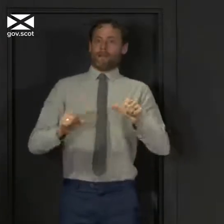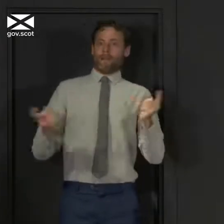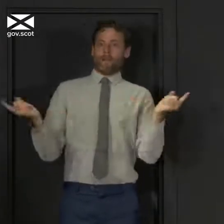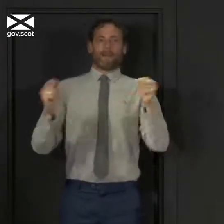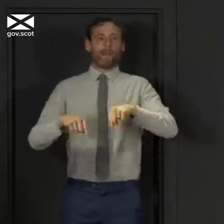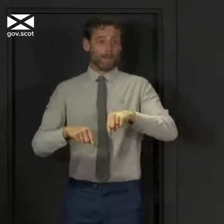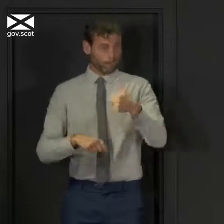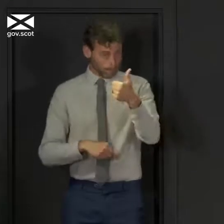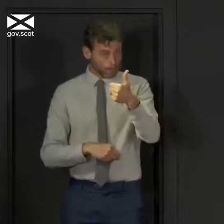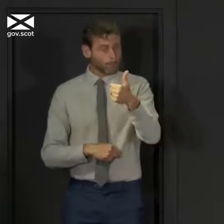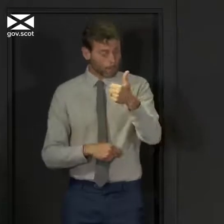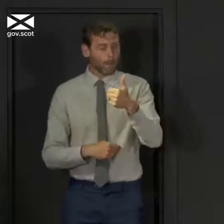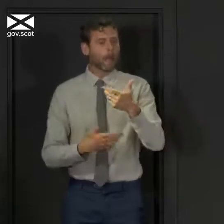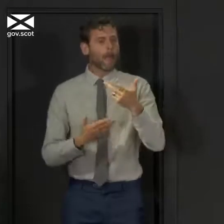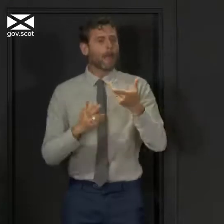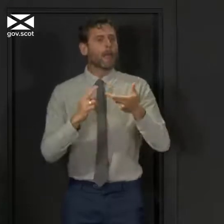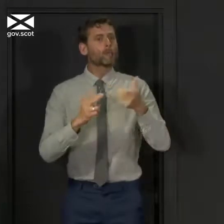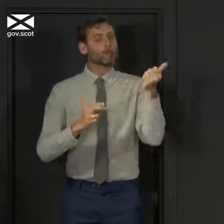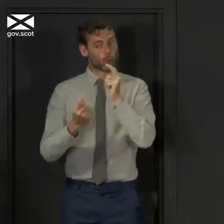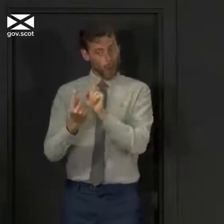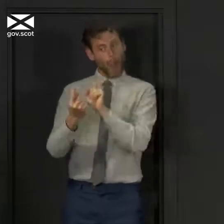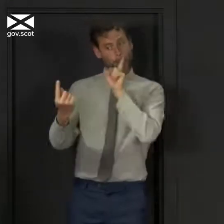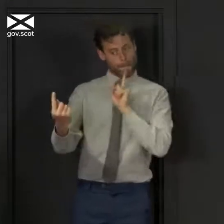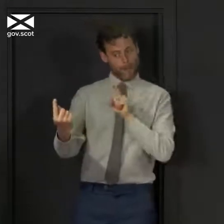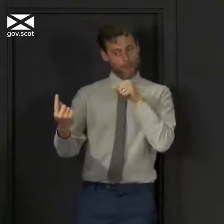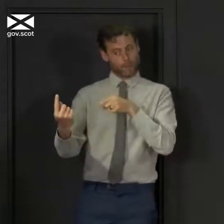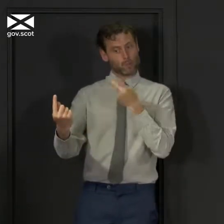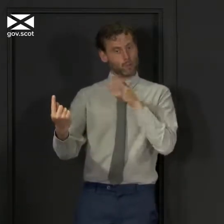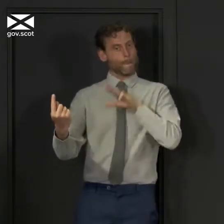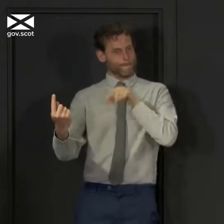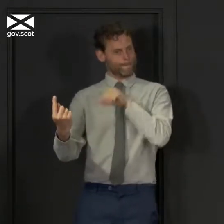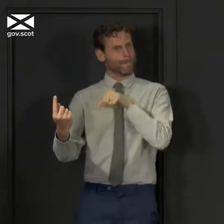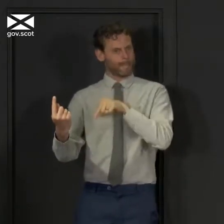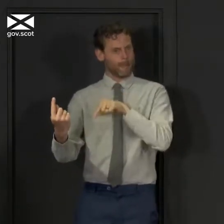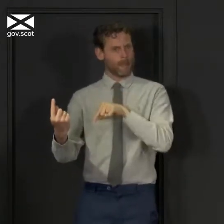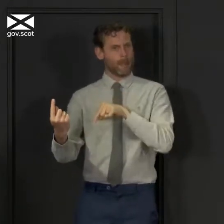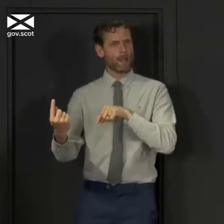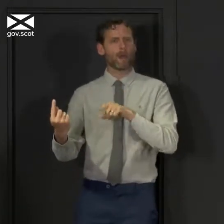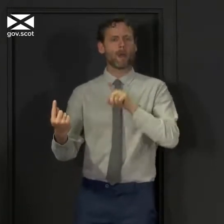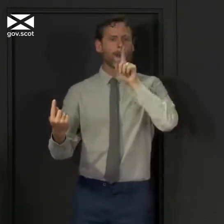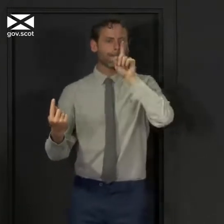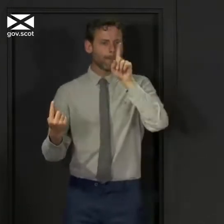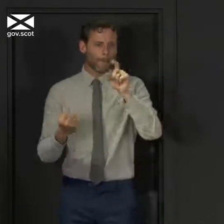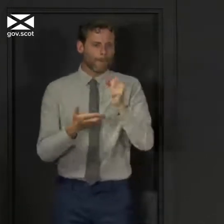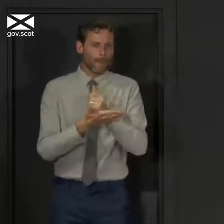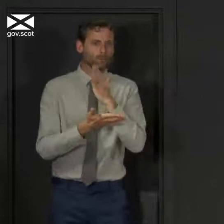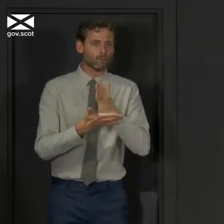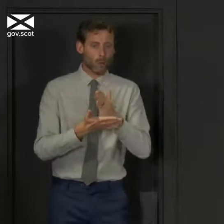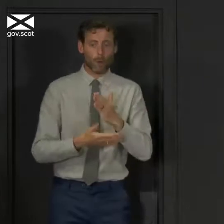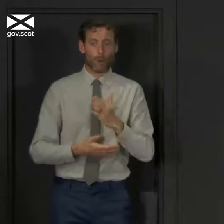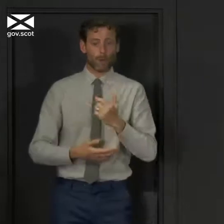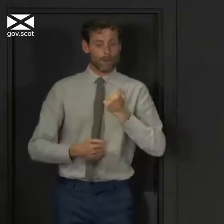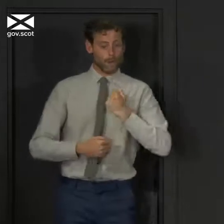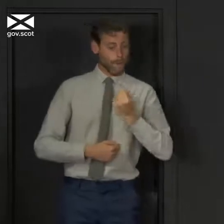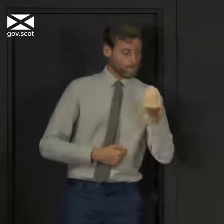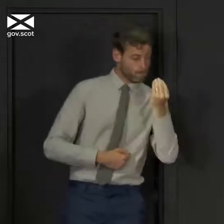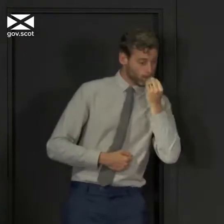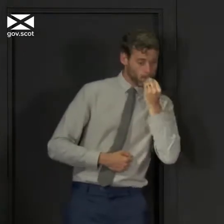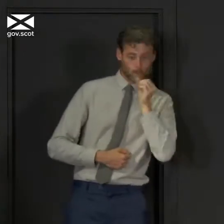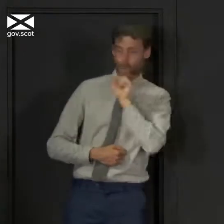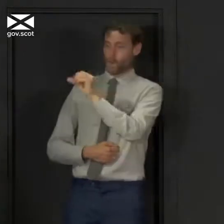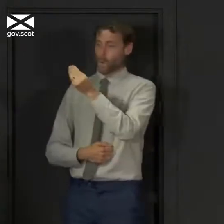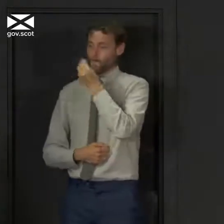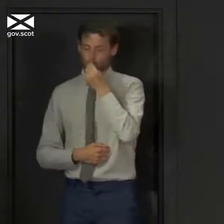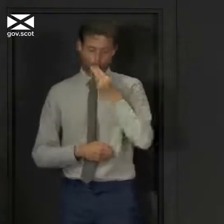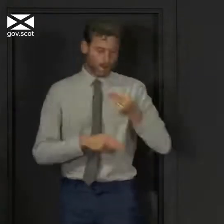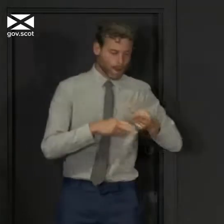are, not only should you stay two metres apart from those in the other household, but each household should bring its own food, cutlery, plates